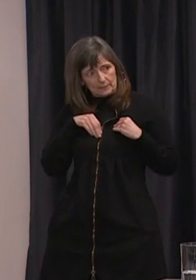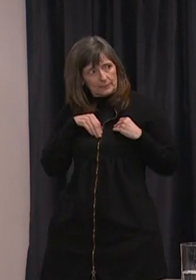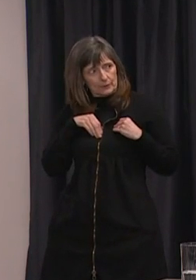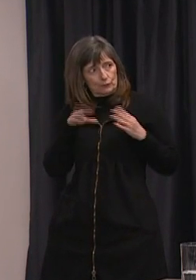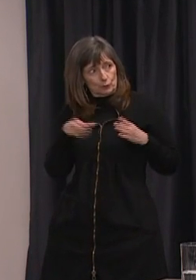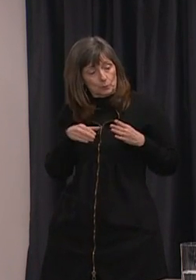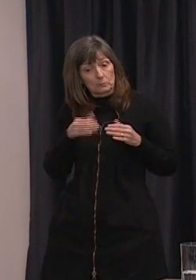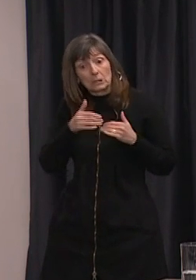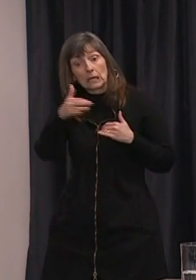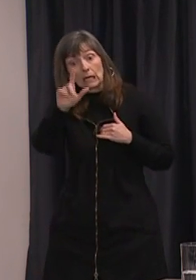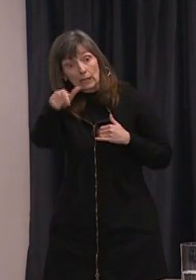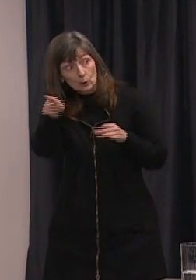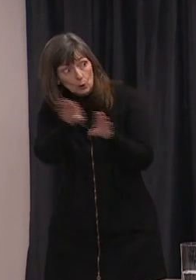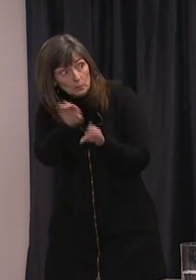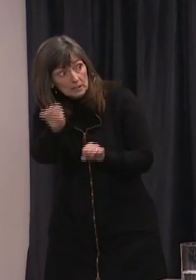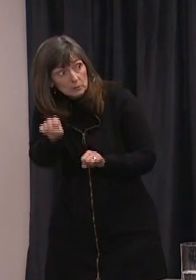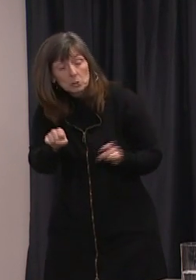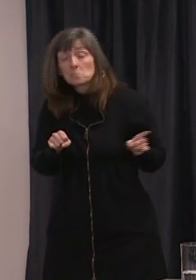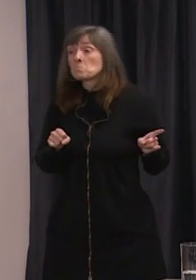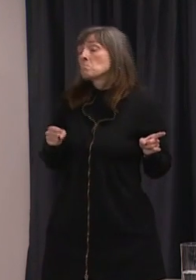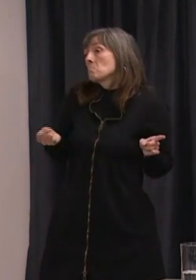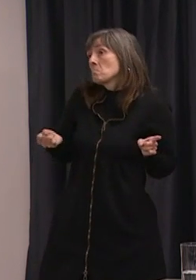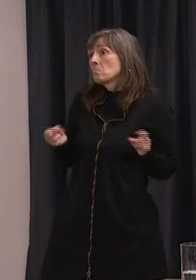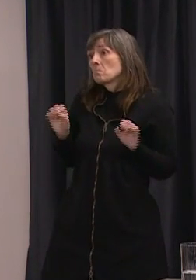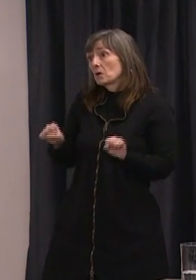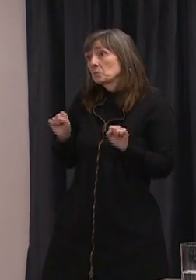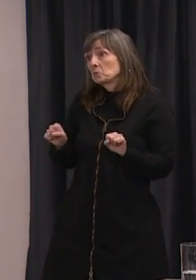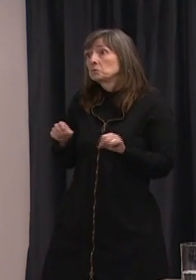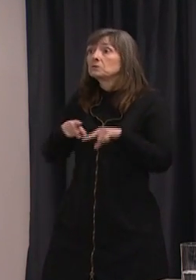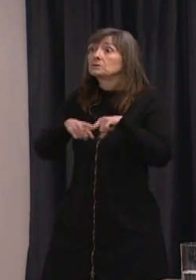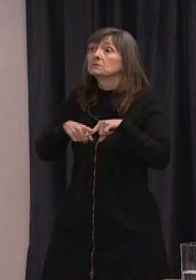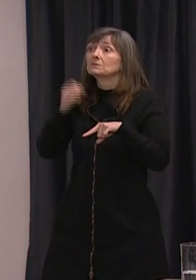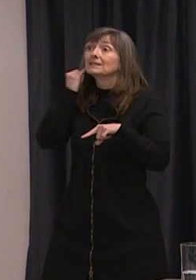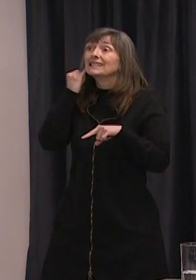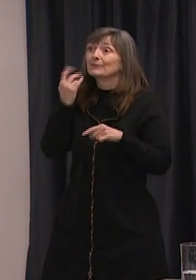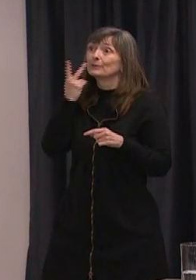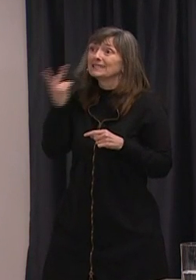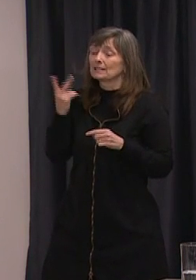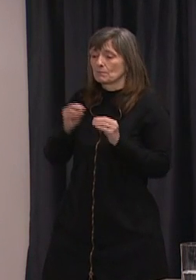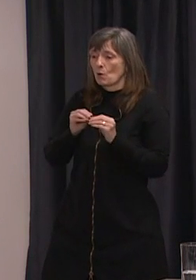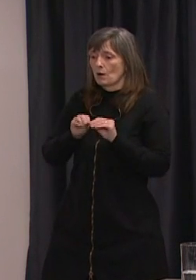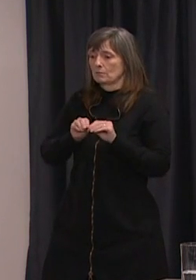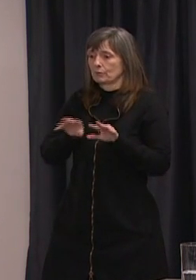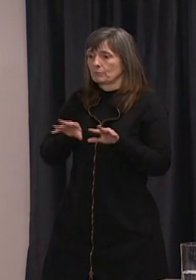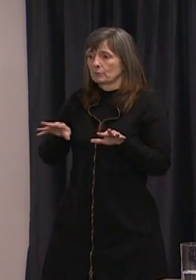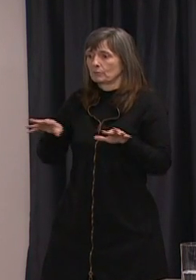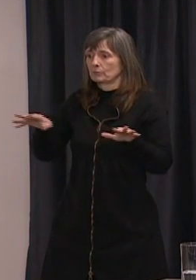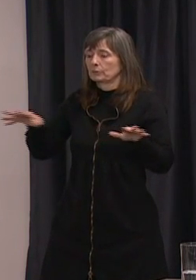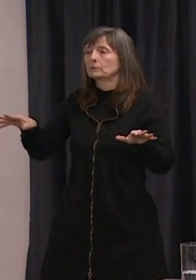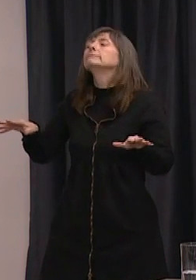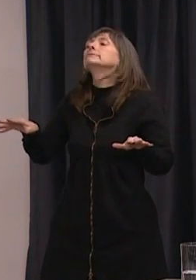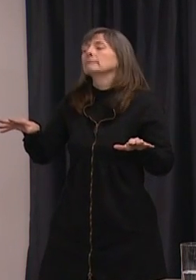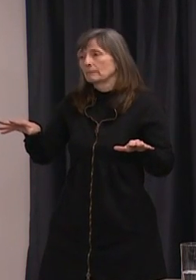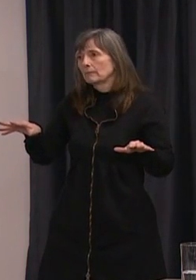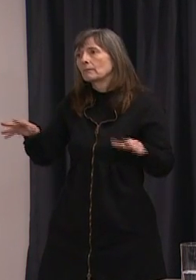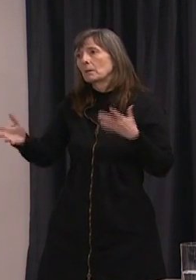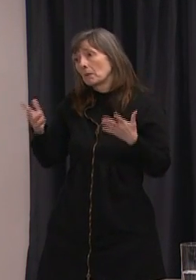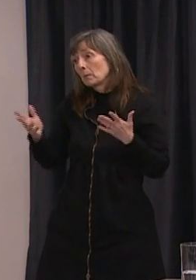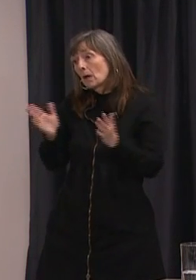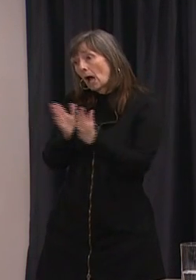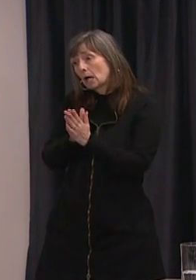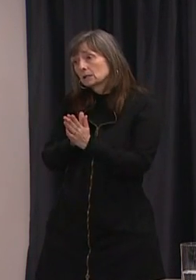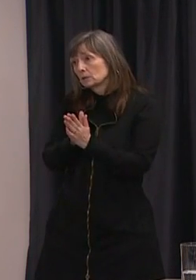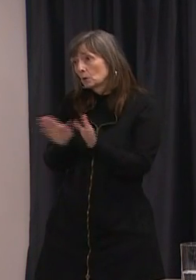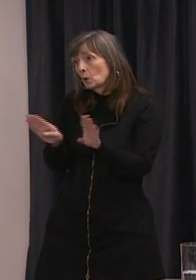That may happen absolutely you know if we start to see spread within the community we would certainly want to reduce any risk that people could